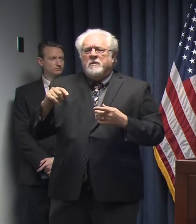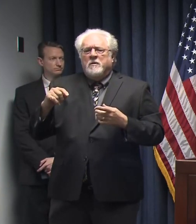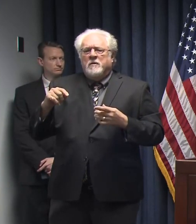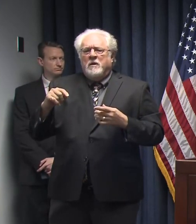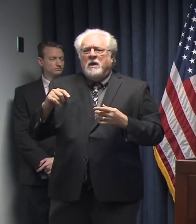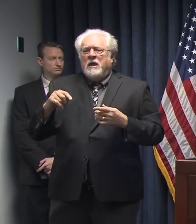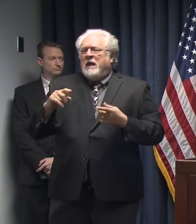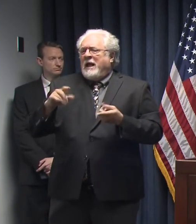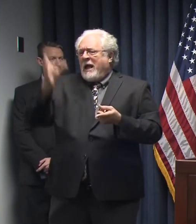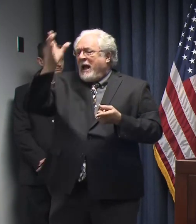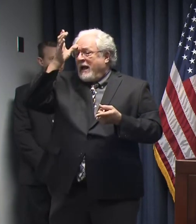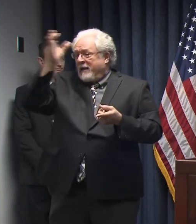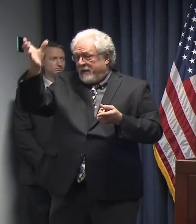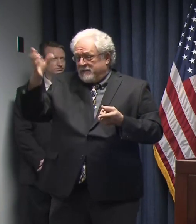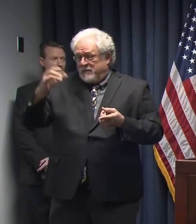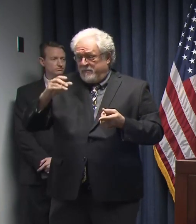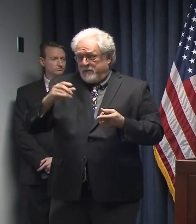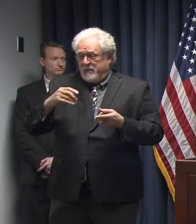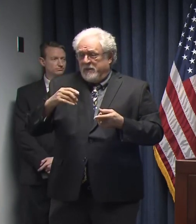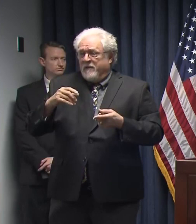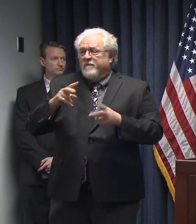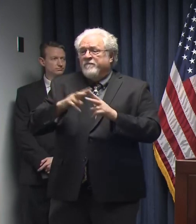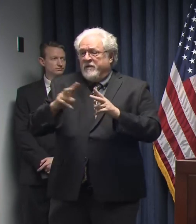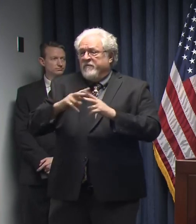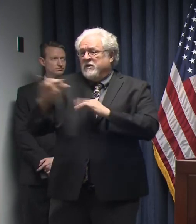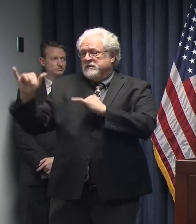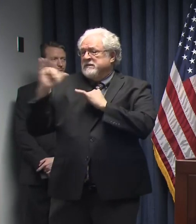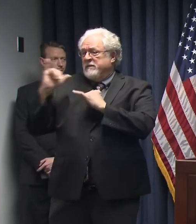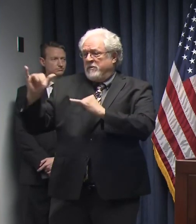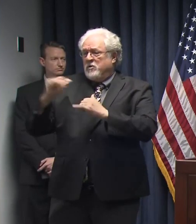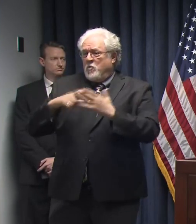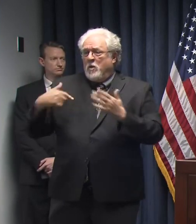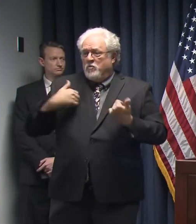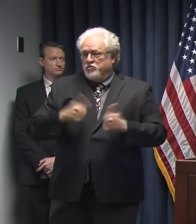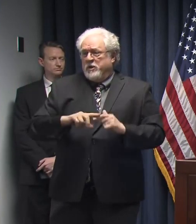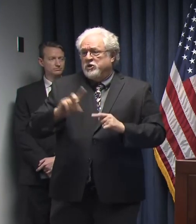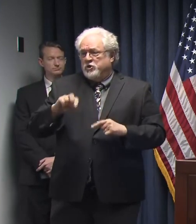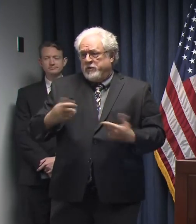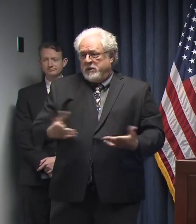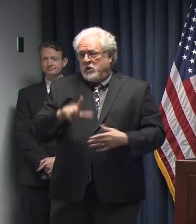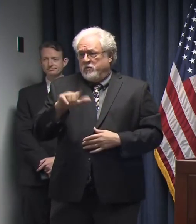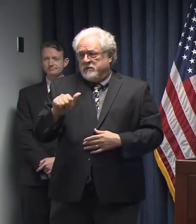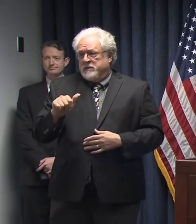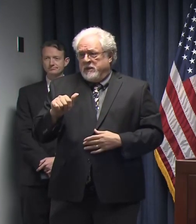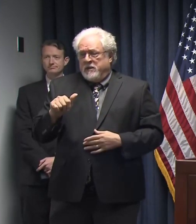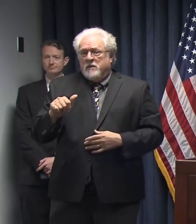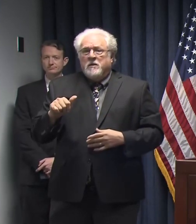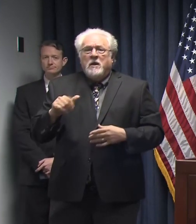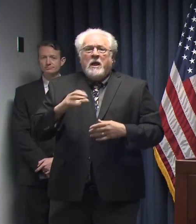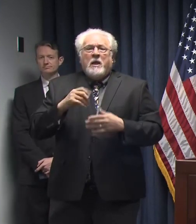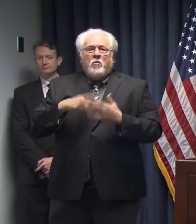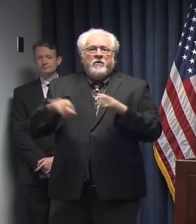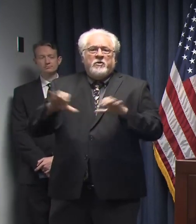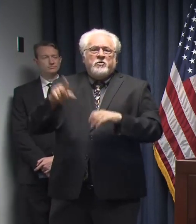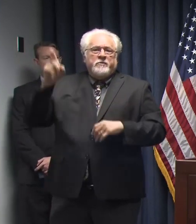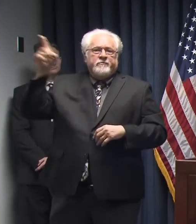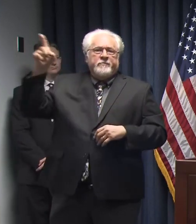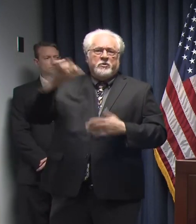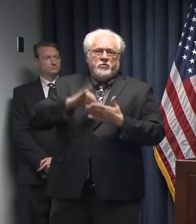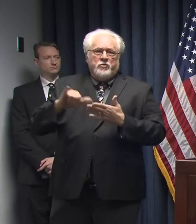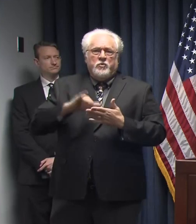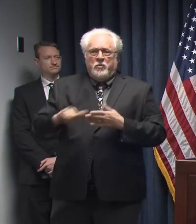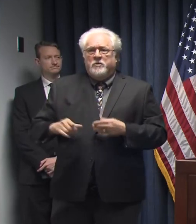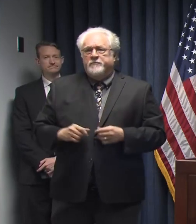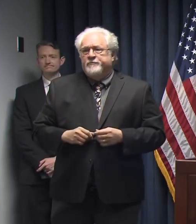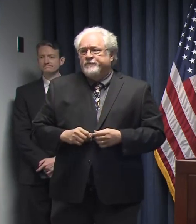The concept, as I understand it, is very, very similar between what we're trying to do here in Louisiana and what they're doing in New